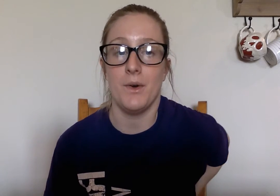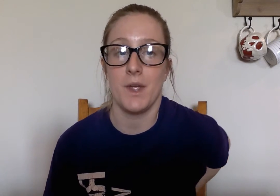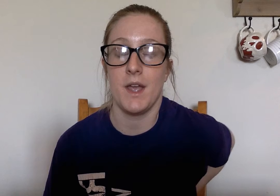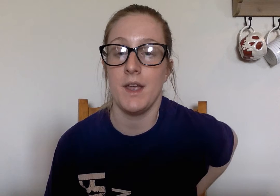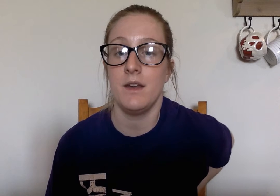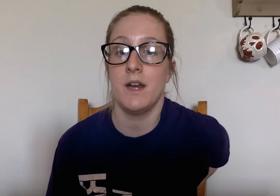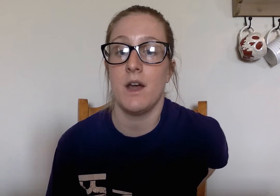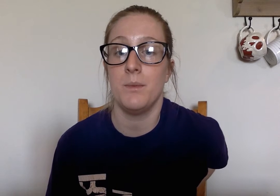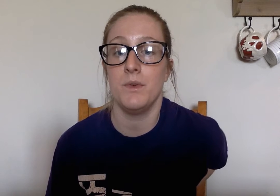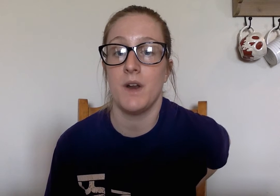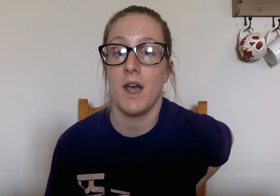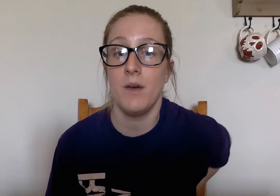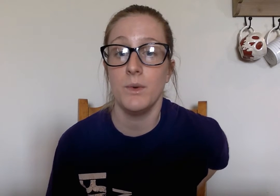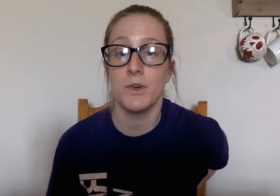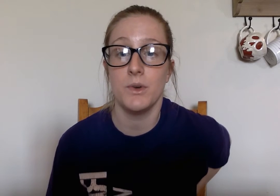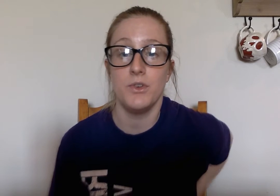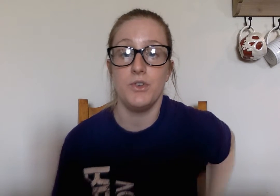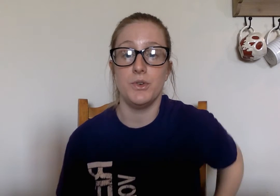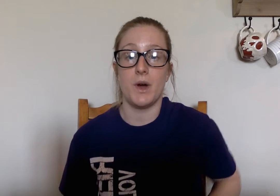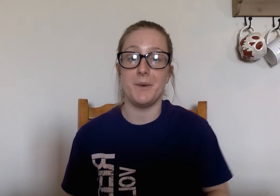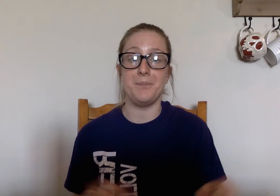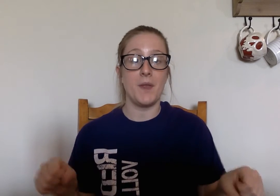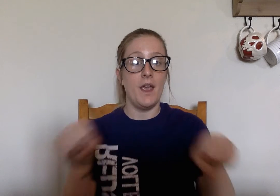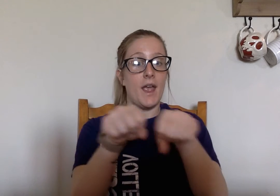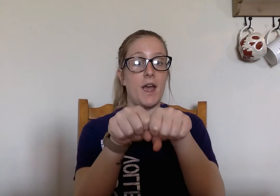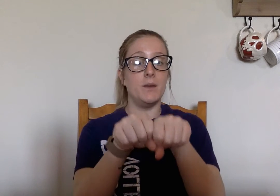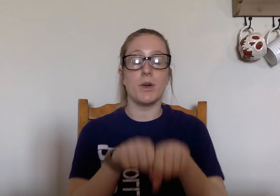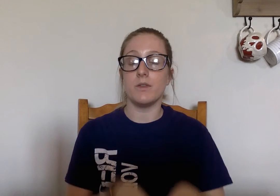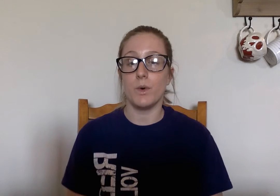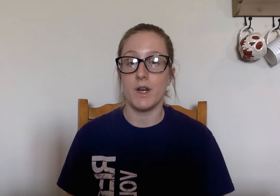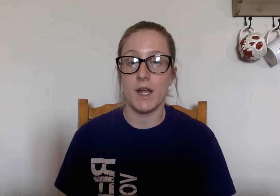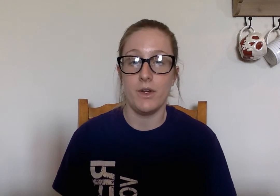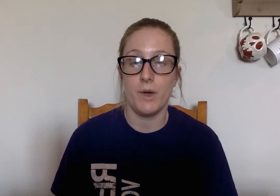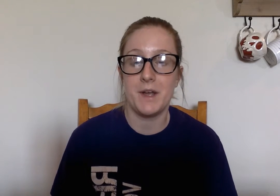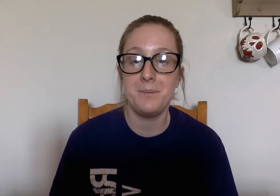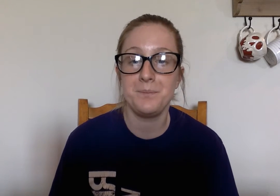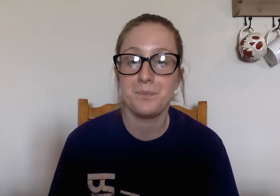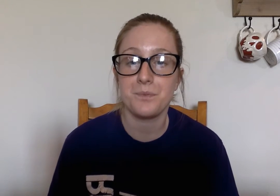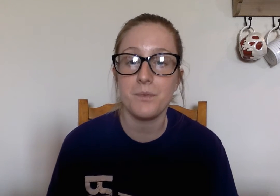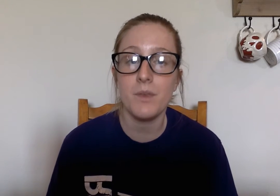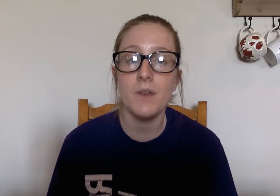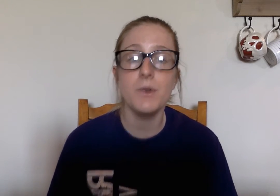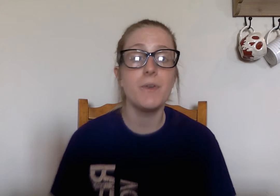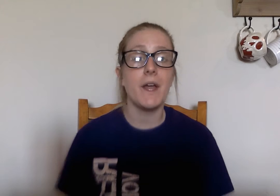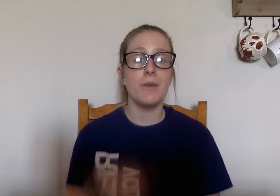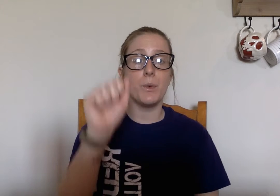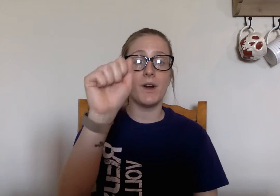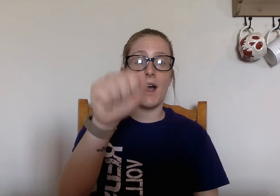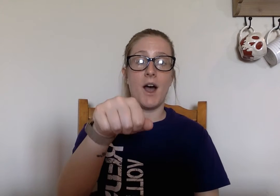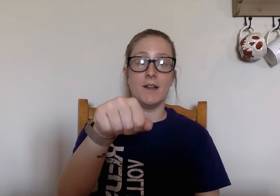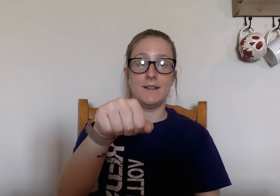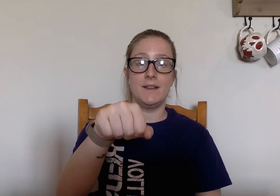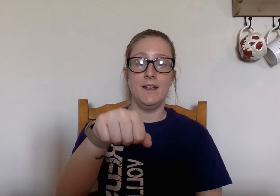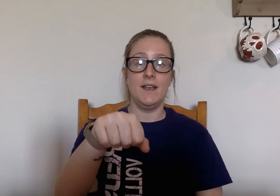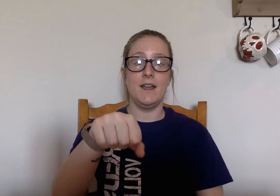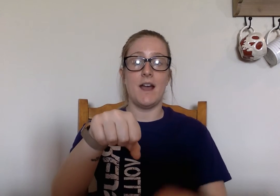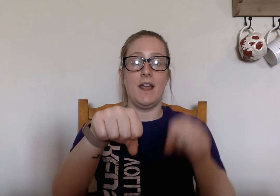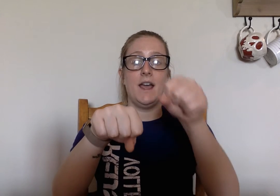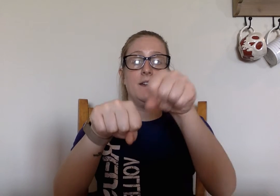Okay, now moving on. We're going to do, um, adding parts of the word together, okay? So if I have the word ought, and I add